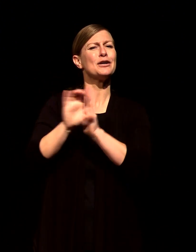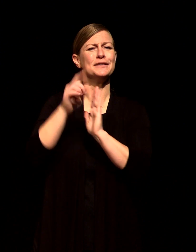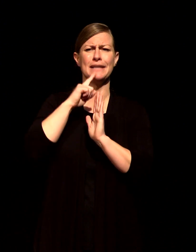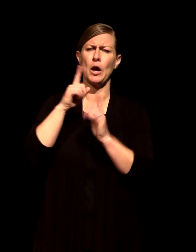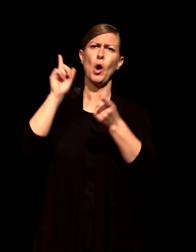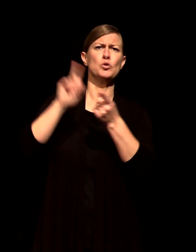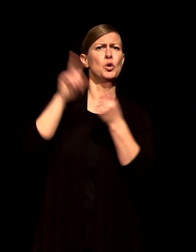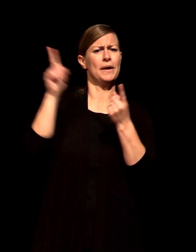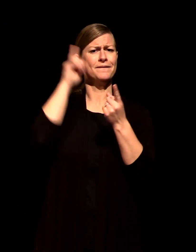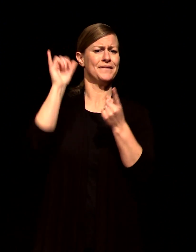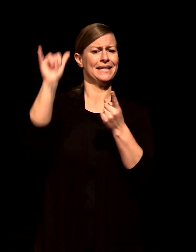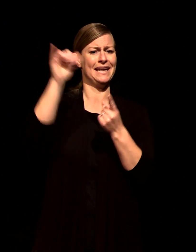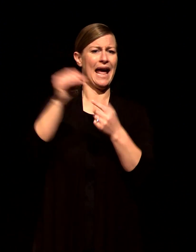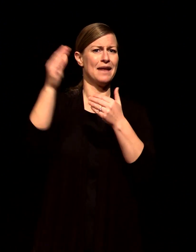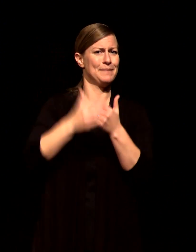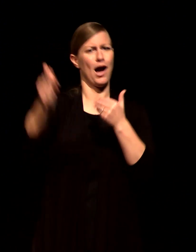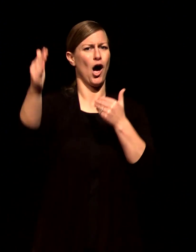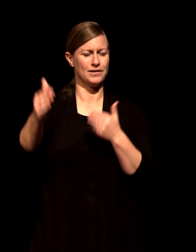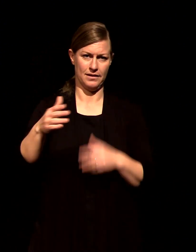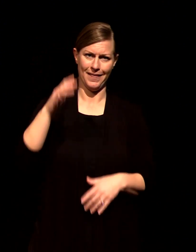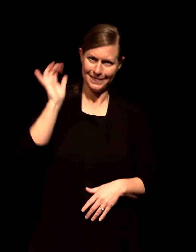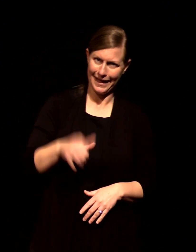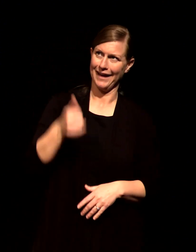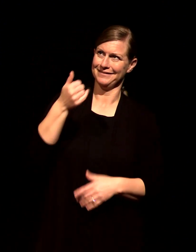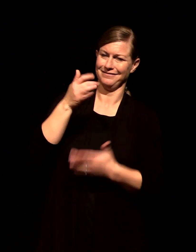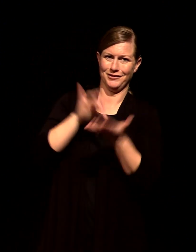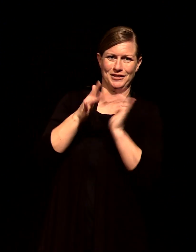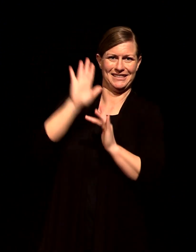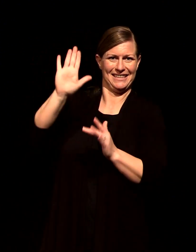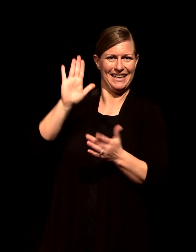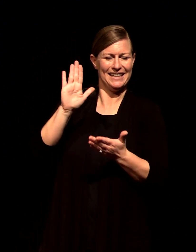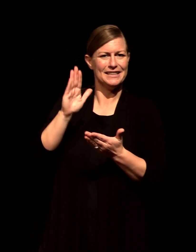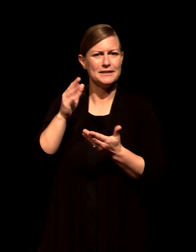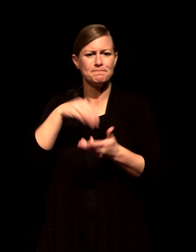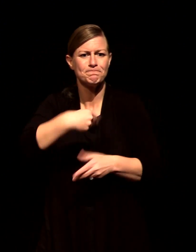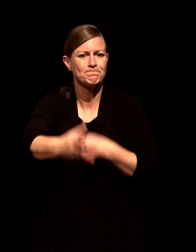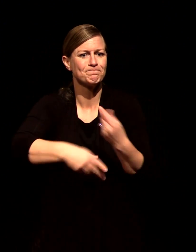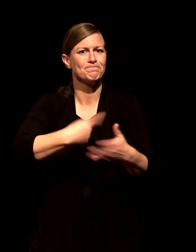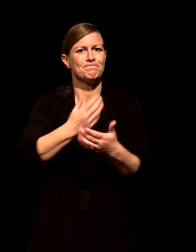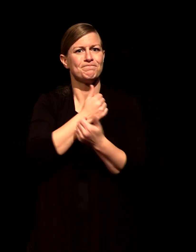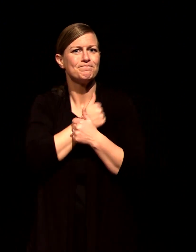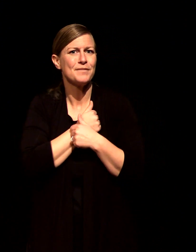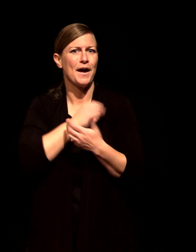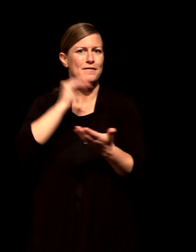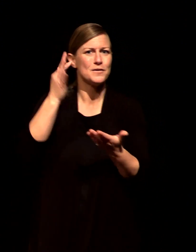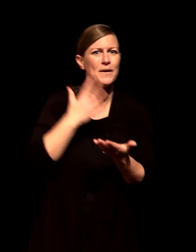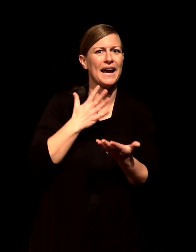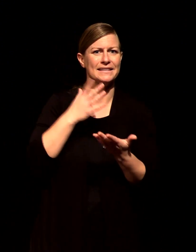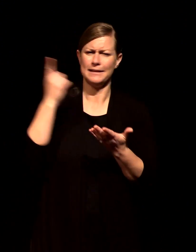of the forgiveness of Jesus the infinite nature of his grace and mercy